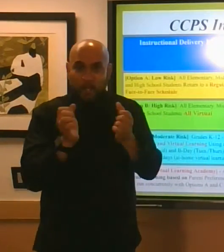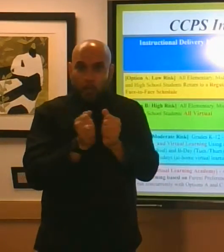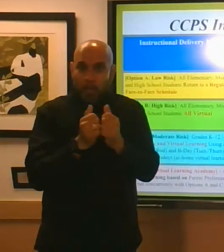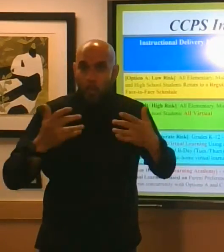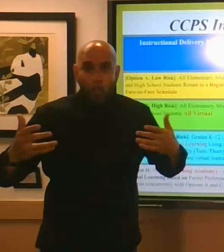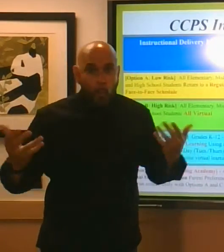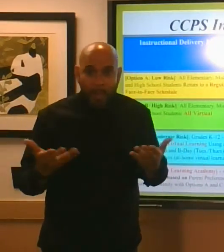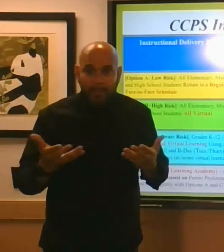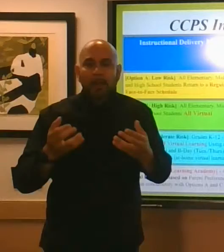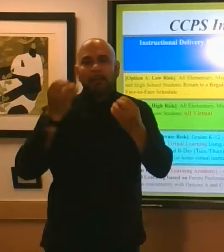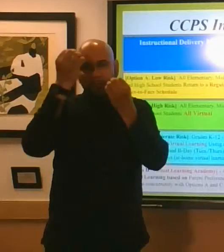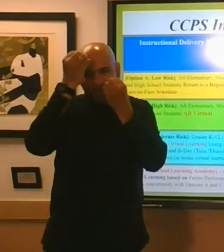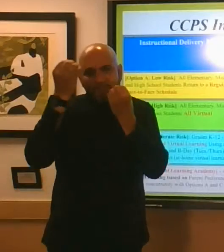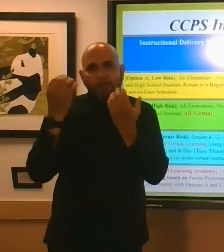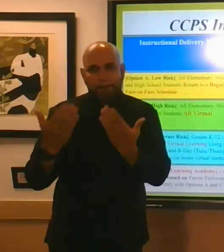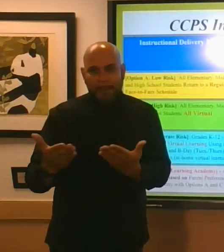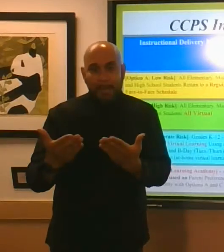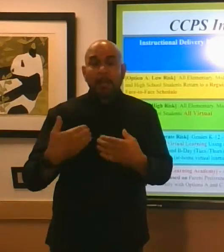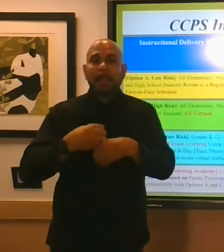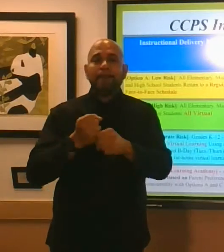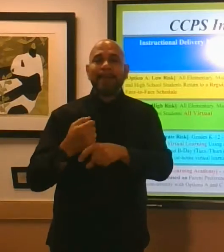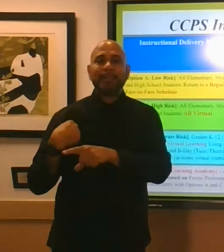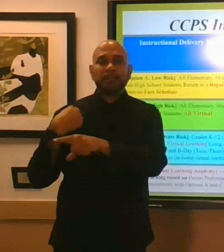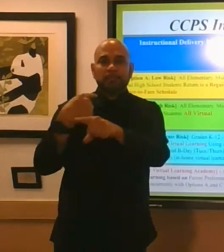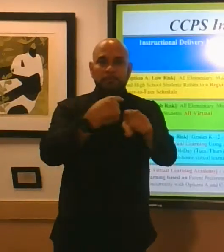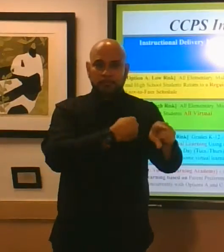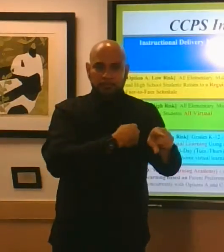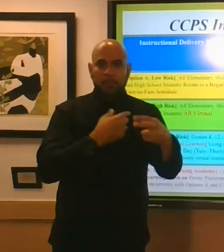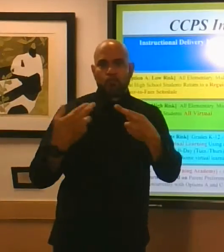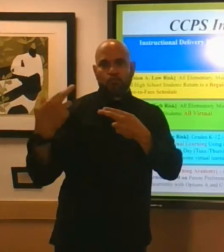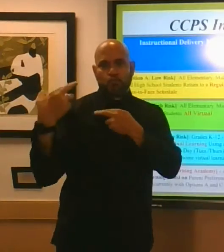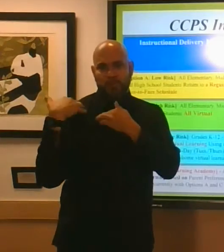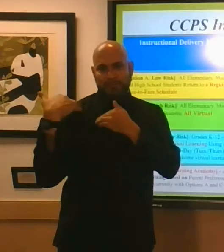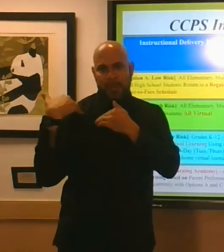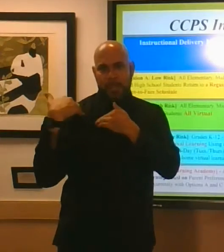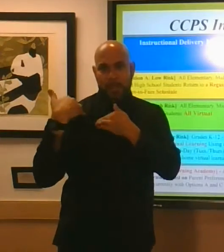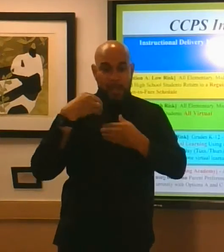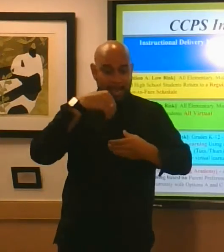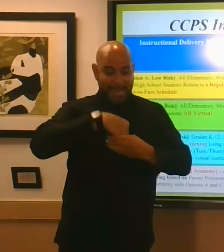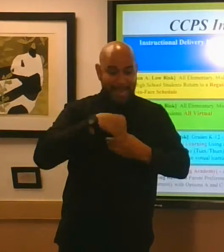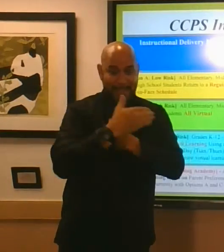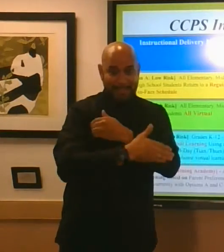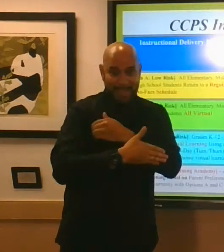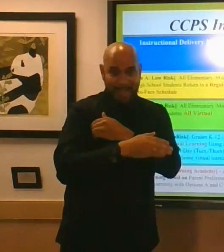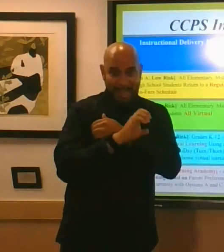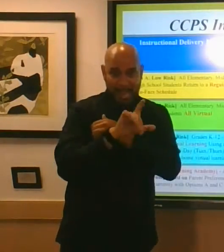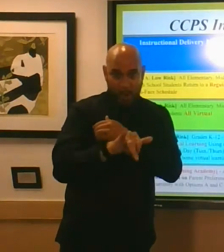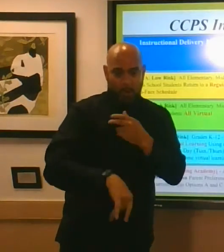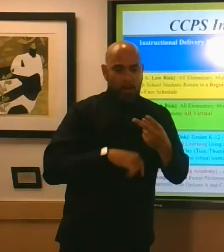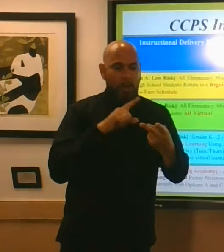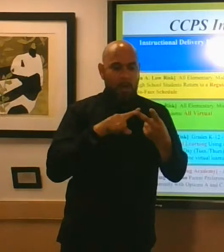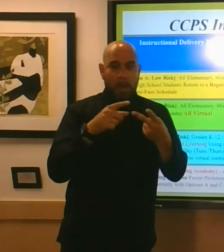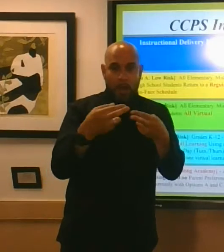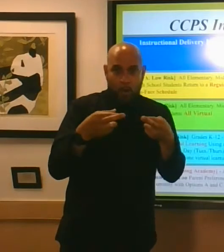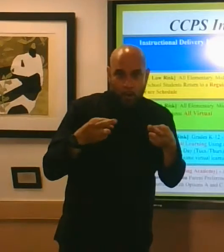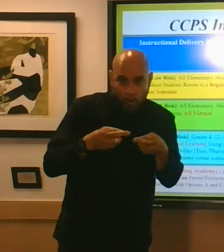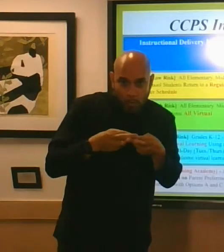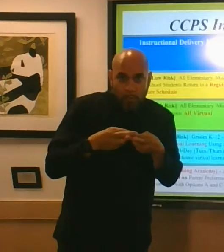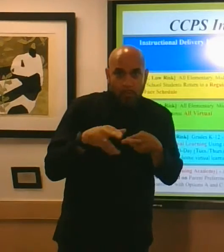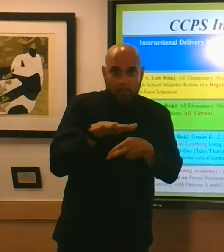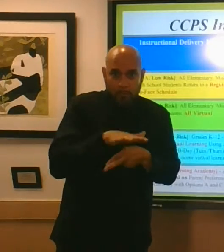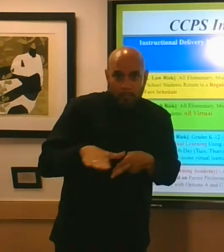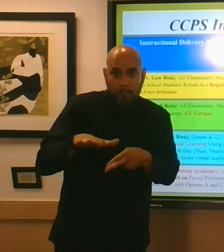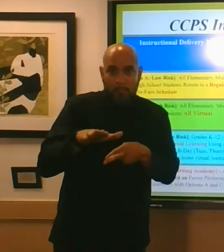which makes all of us responsible within our county within the metro area within our state within our nation